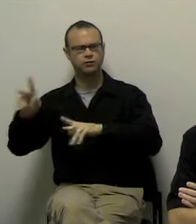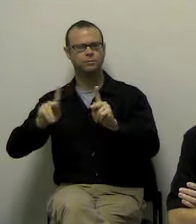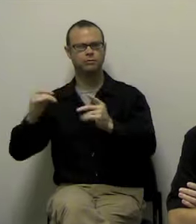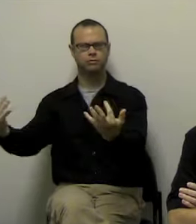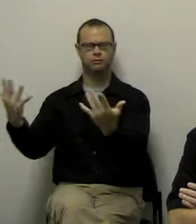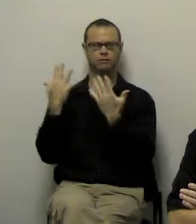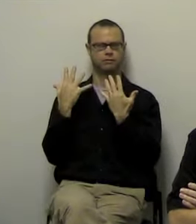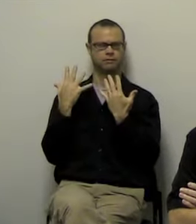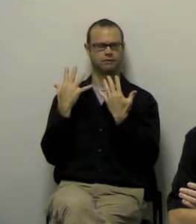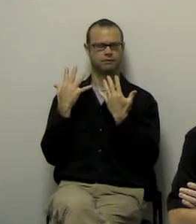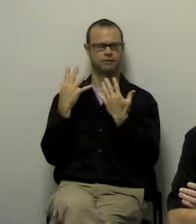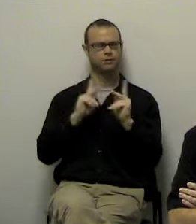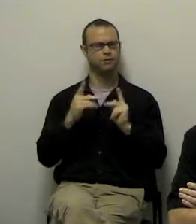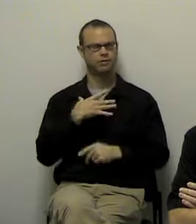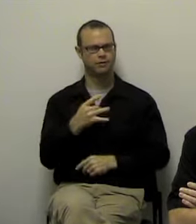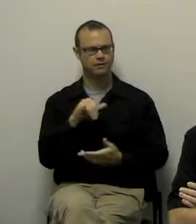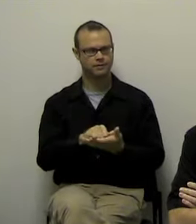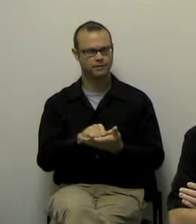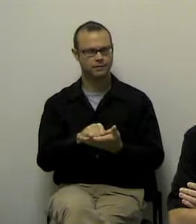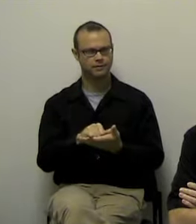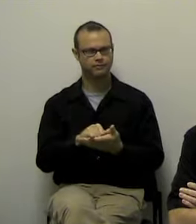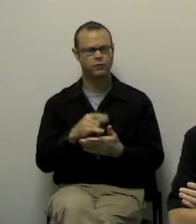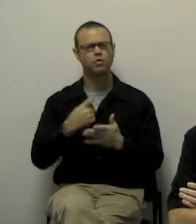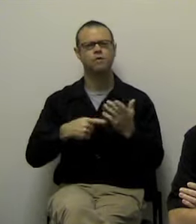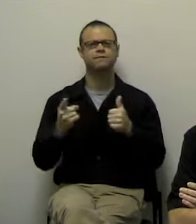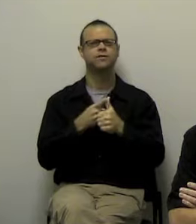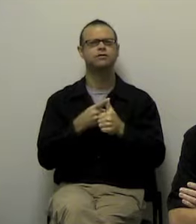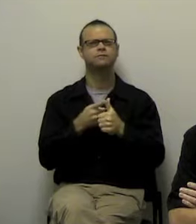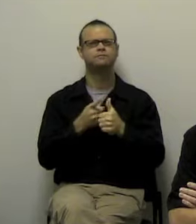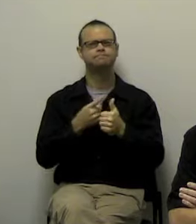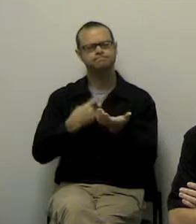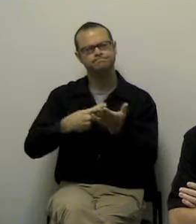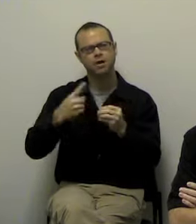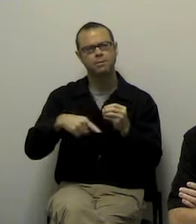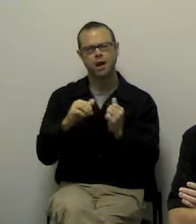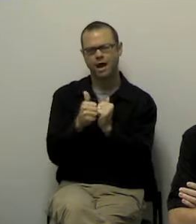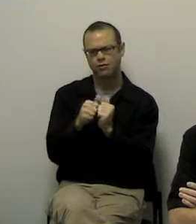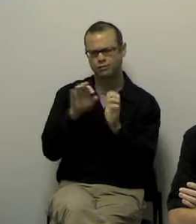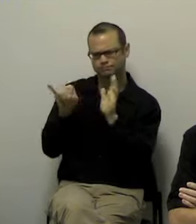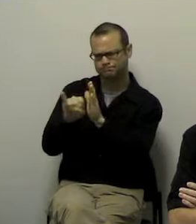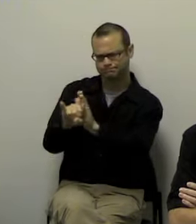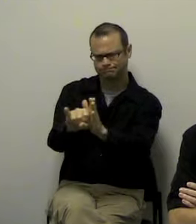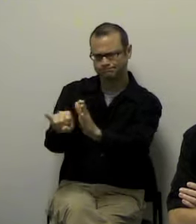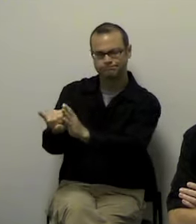bring up is finding positives in your daily life. For example, if you go to a waiting room